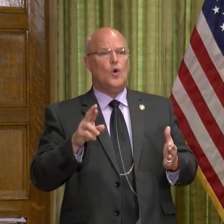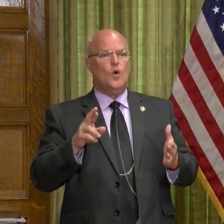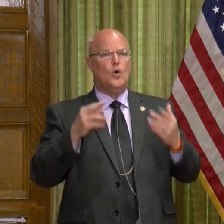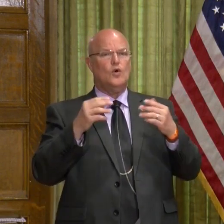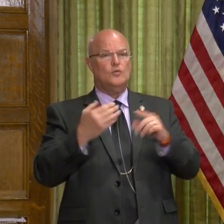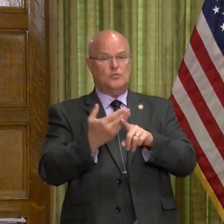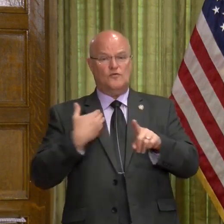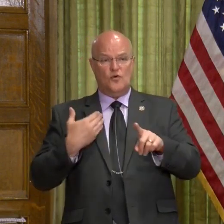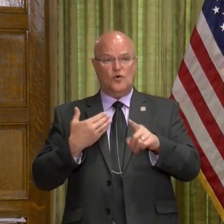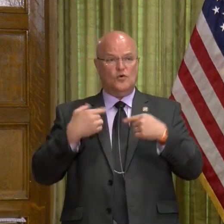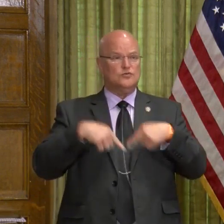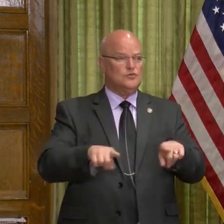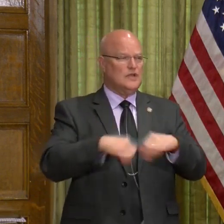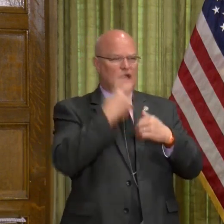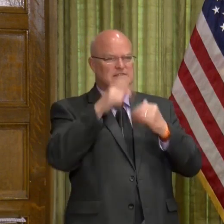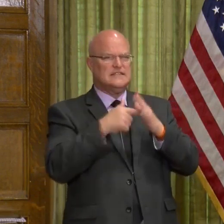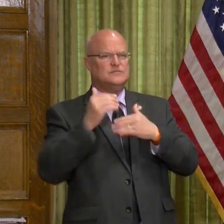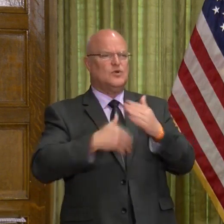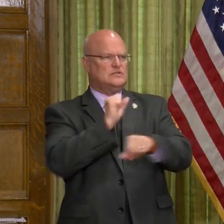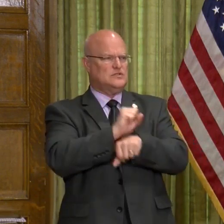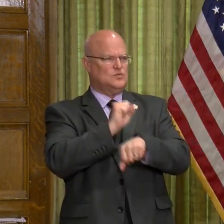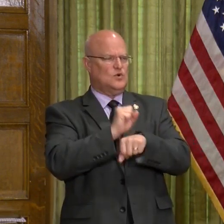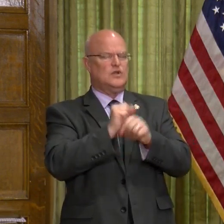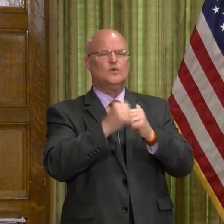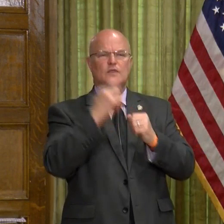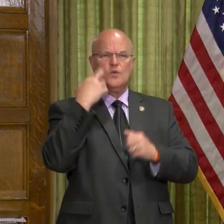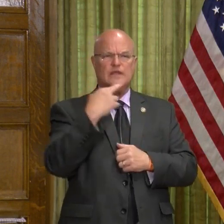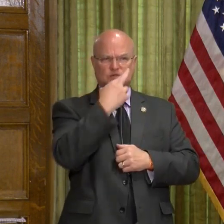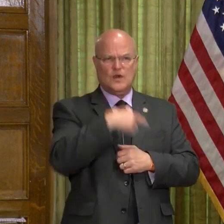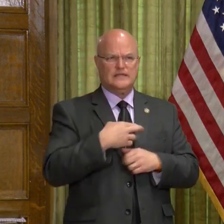during – how do you see this process working with restaurants?